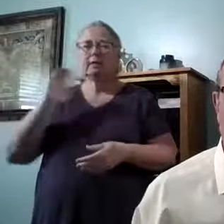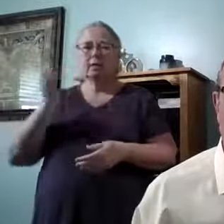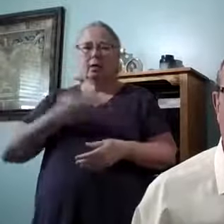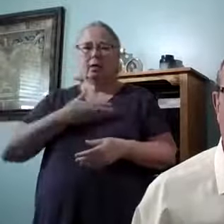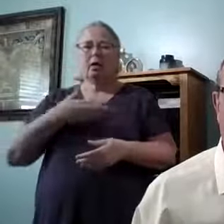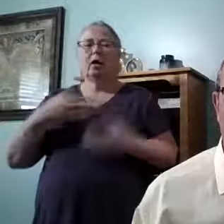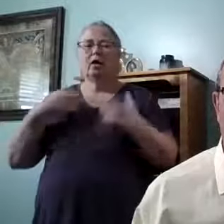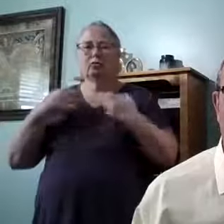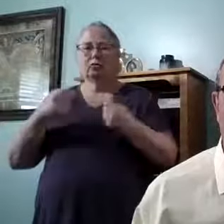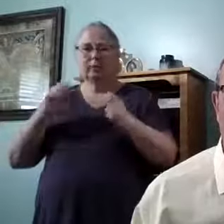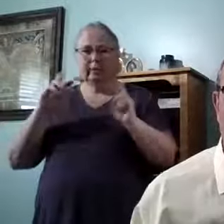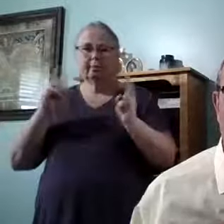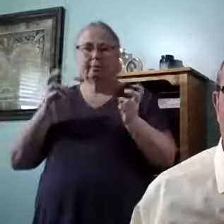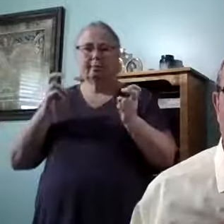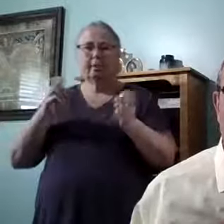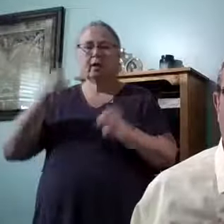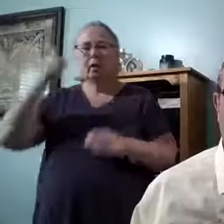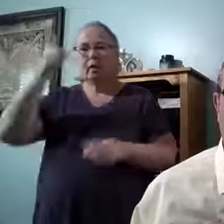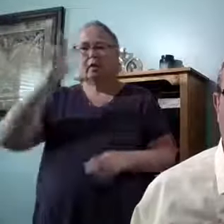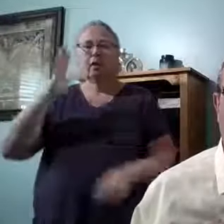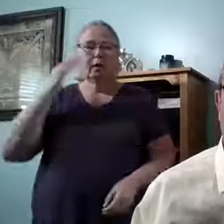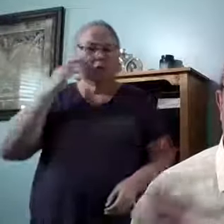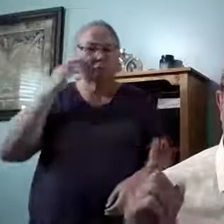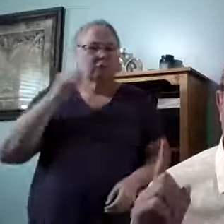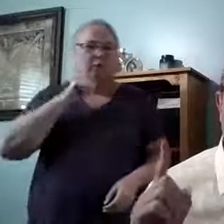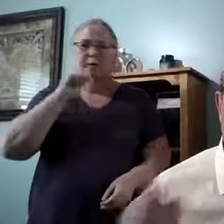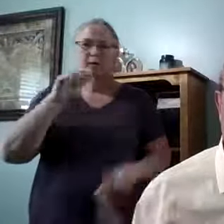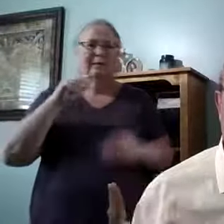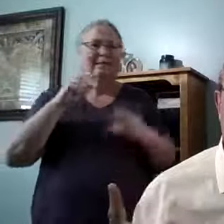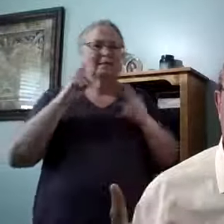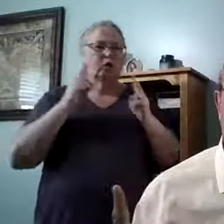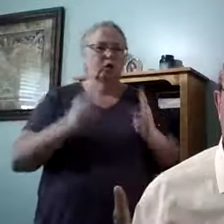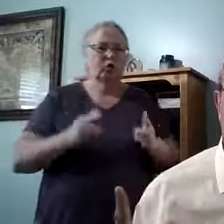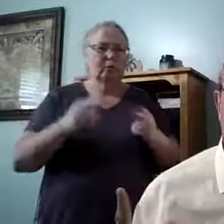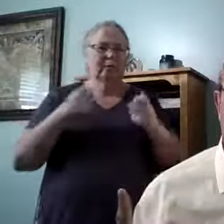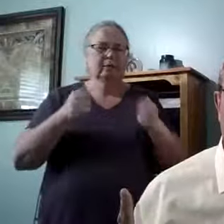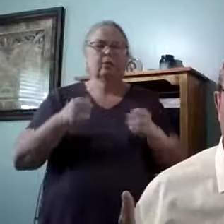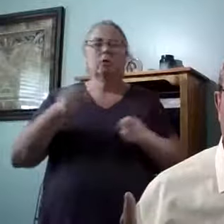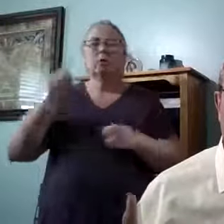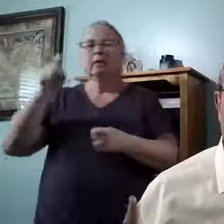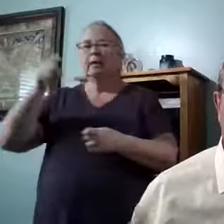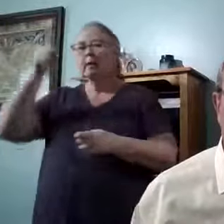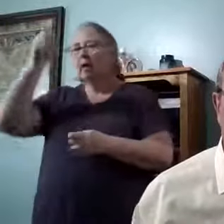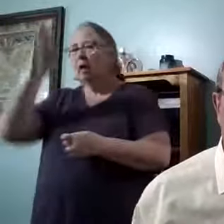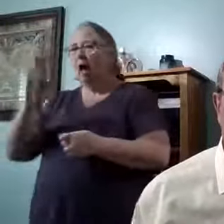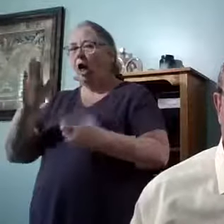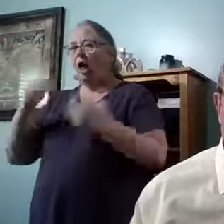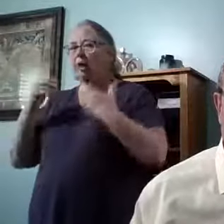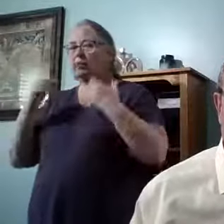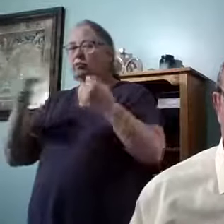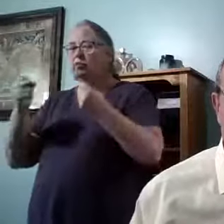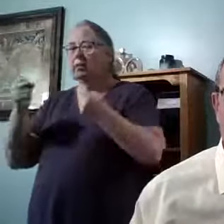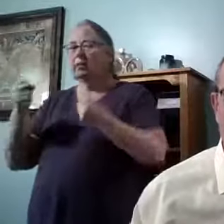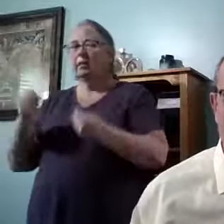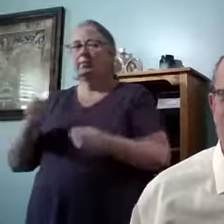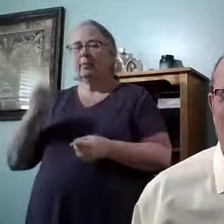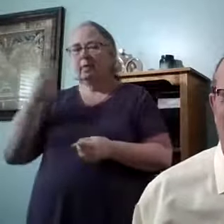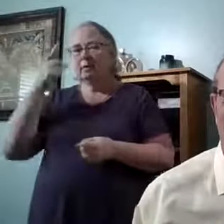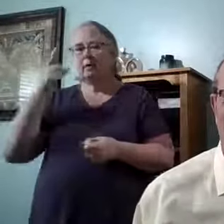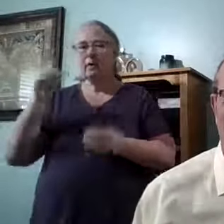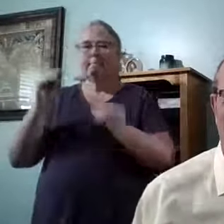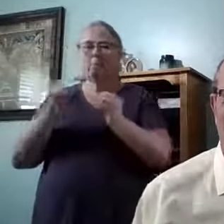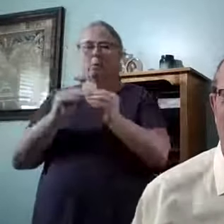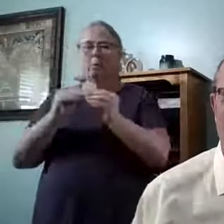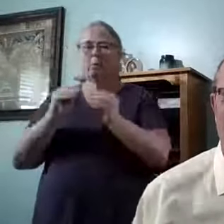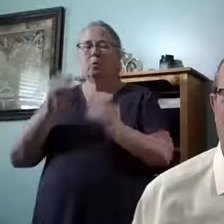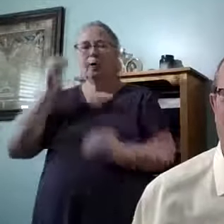knows we need strength. We don't need human strength. We need God's strength. And I realize that more and